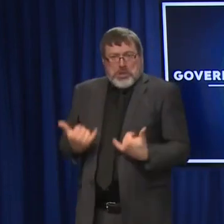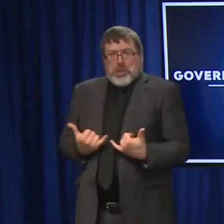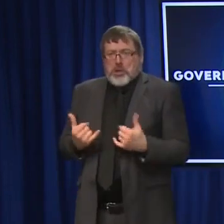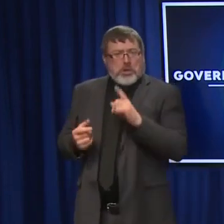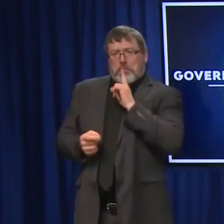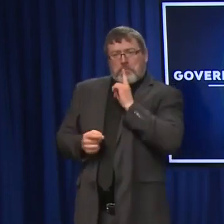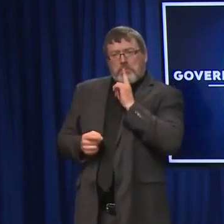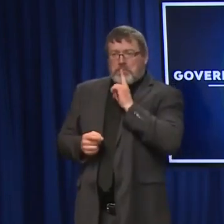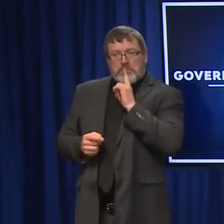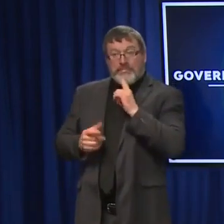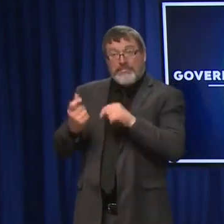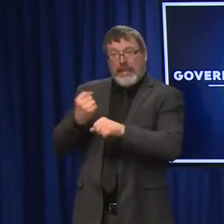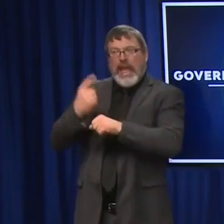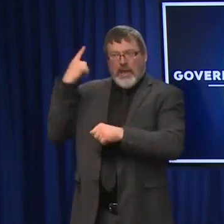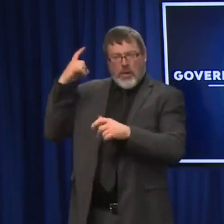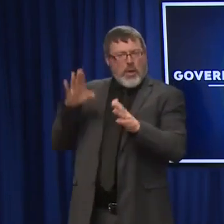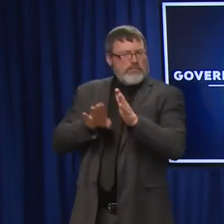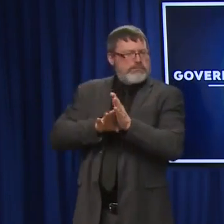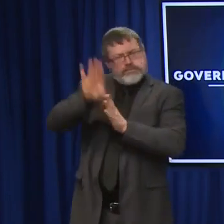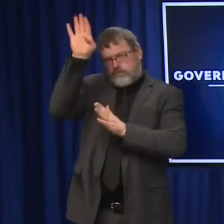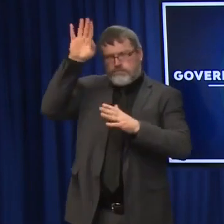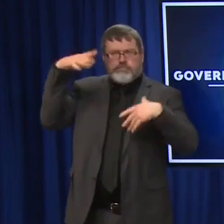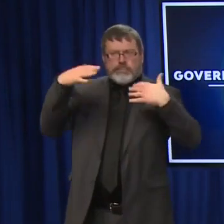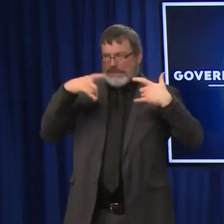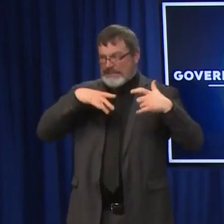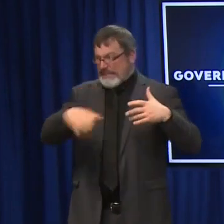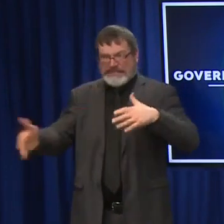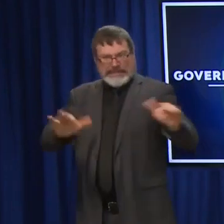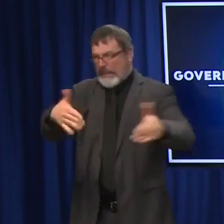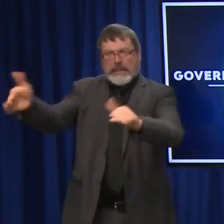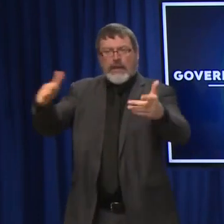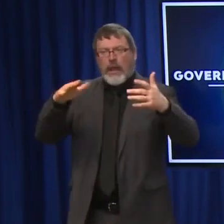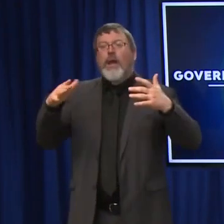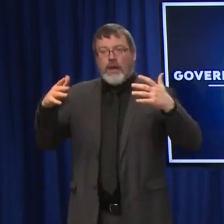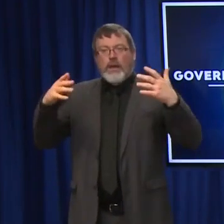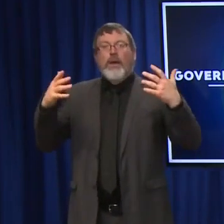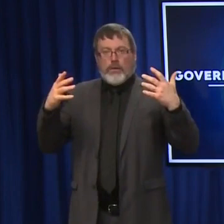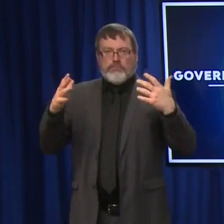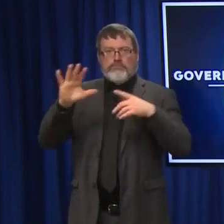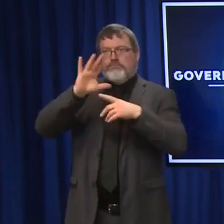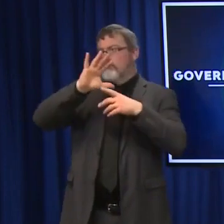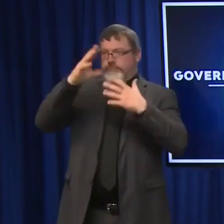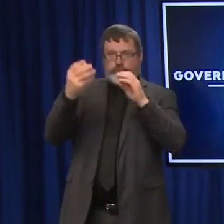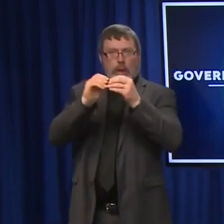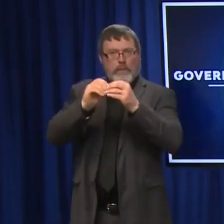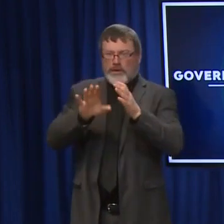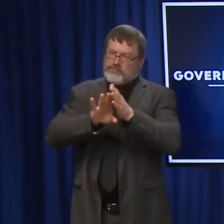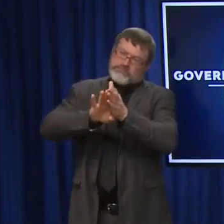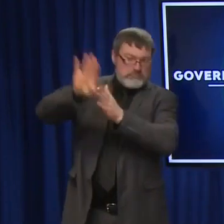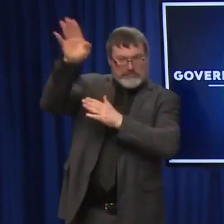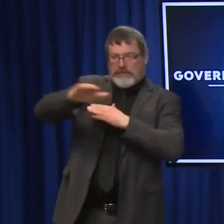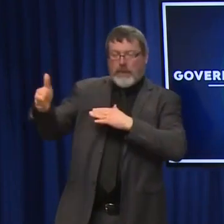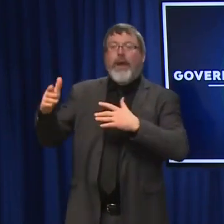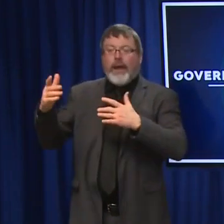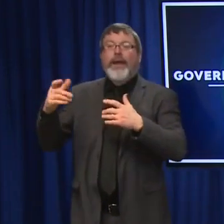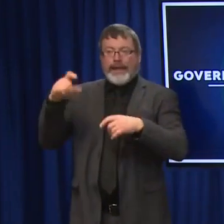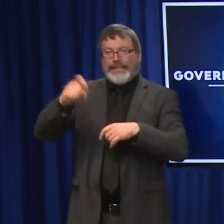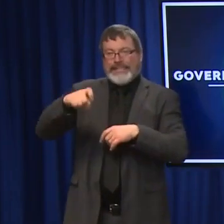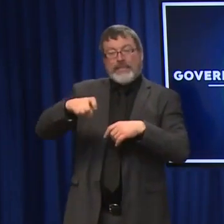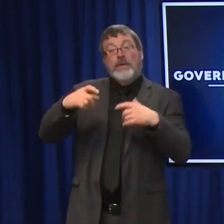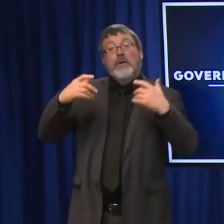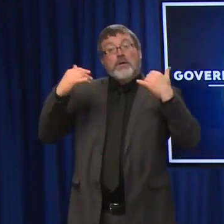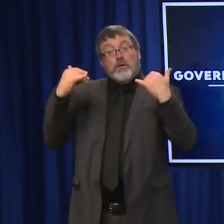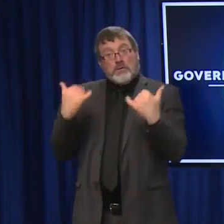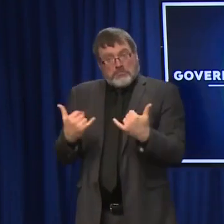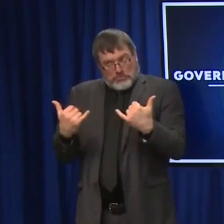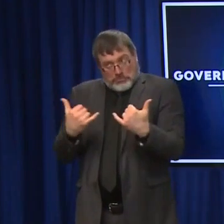-19 reached very high levels, when hospitalizations and deaths were very high. That's something we want to prevent. It is preventable with